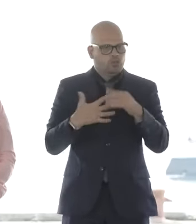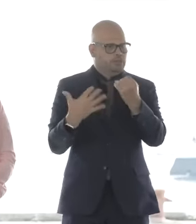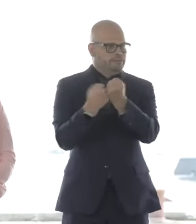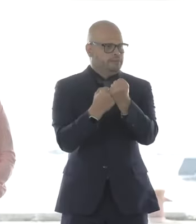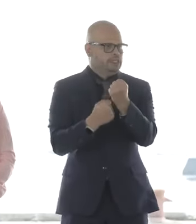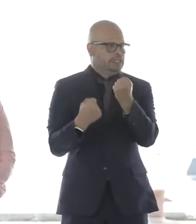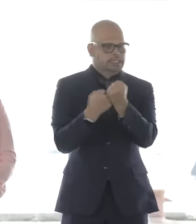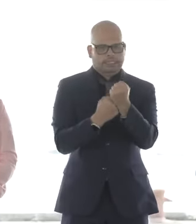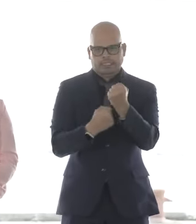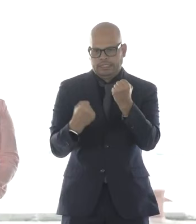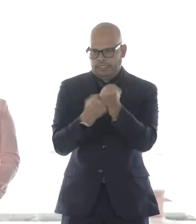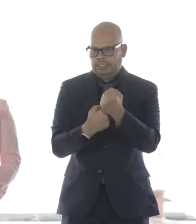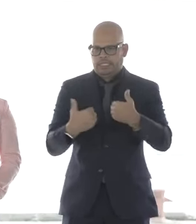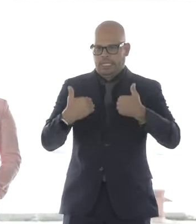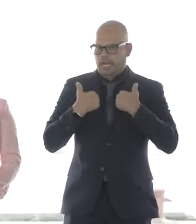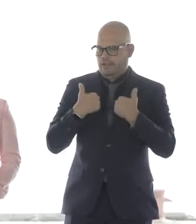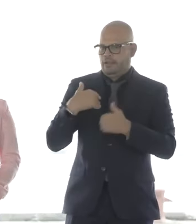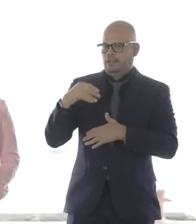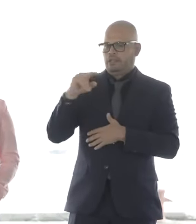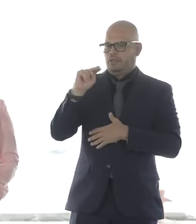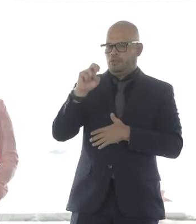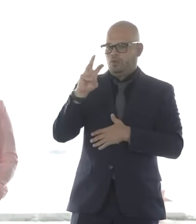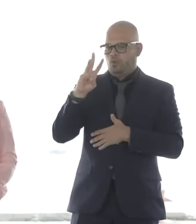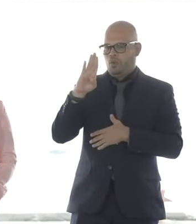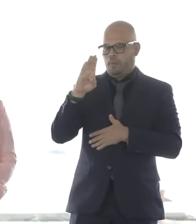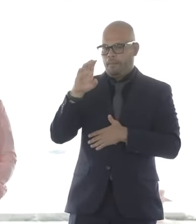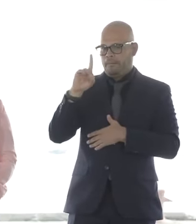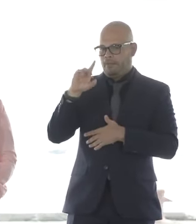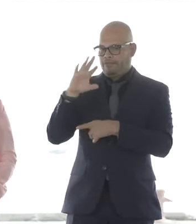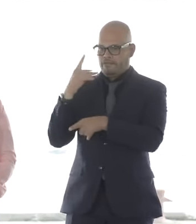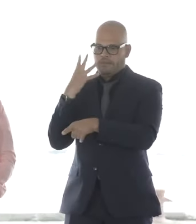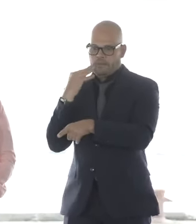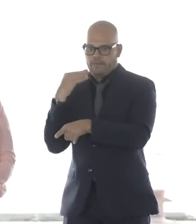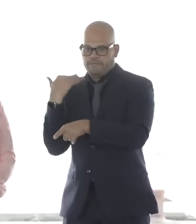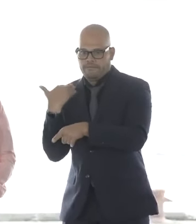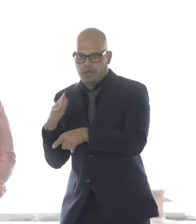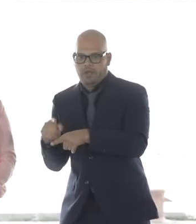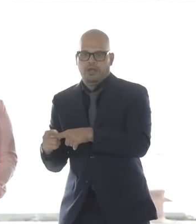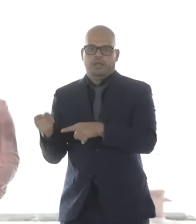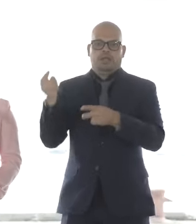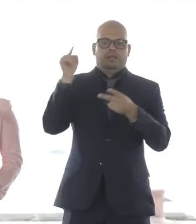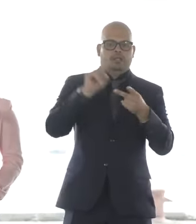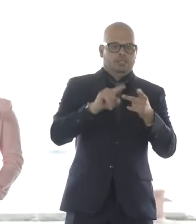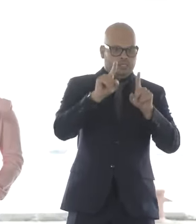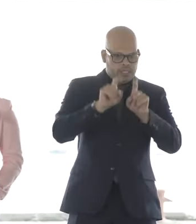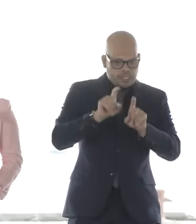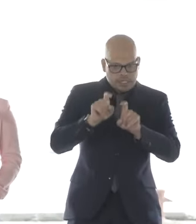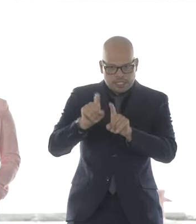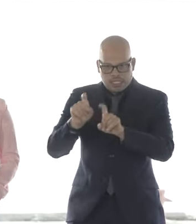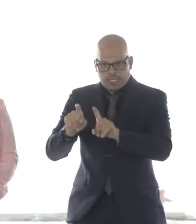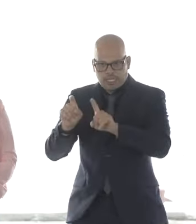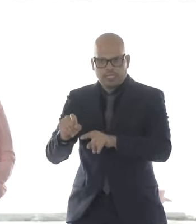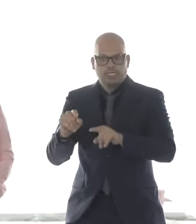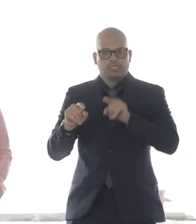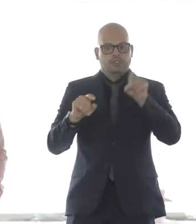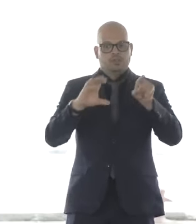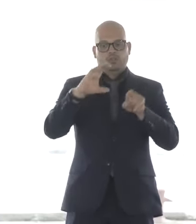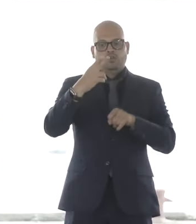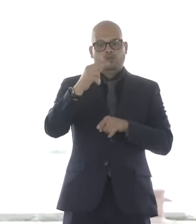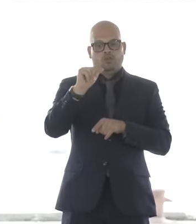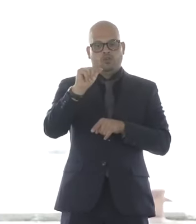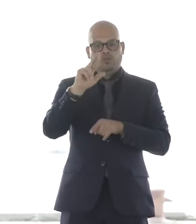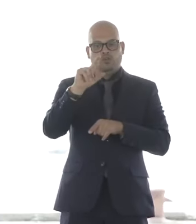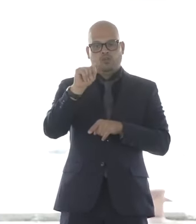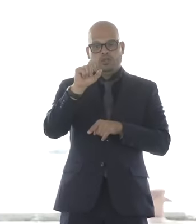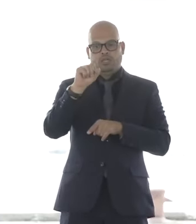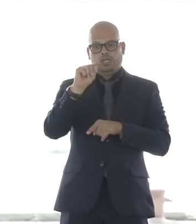You know, we've got New Bedford and the Marine Commerce Terminal. We've got all the testing that's going on in Charlestown for all the blades. And now we've